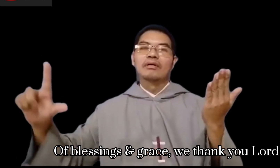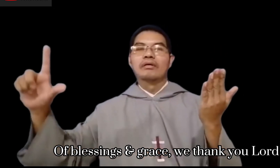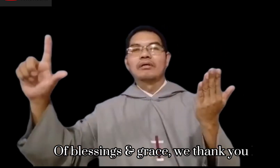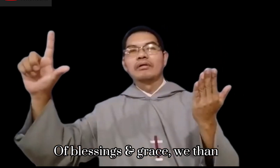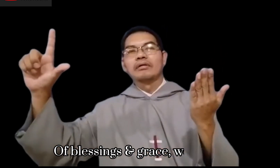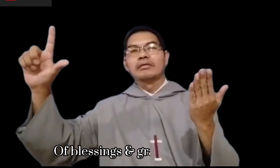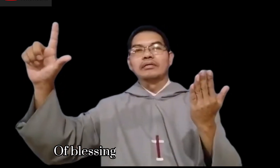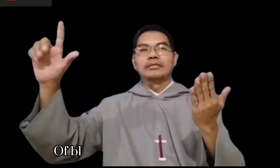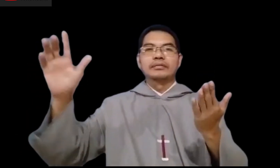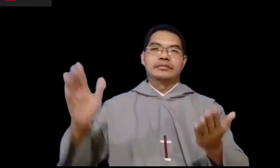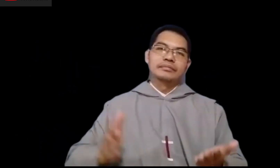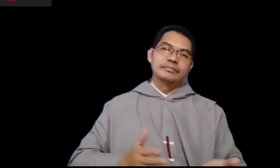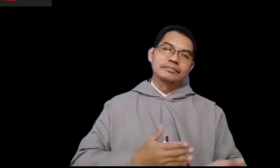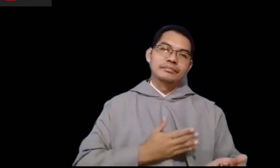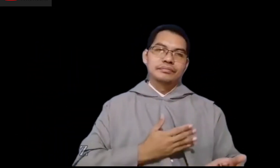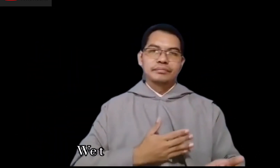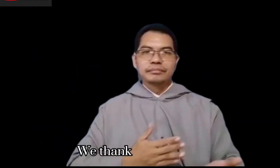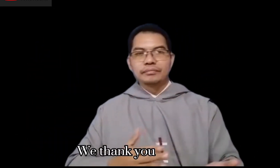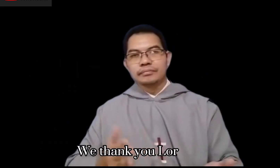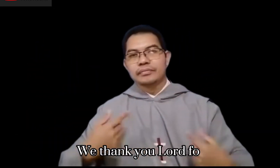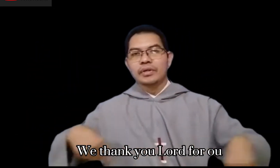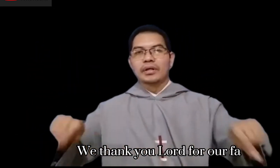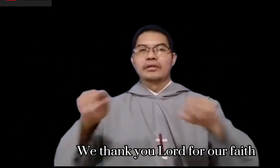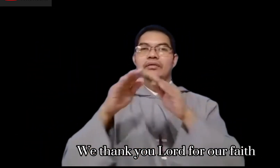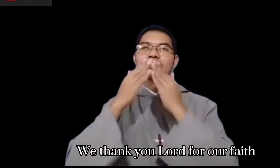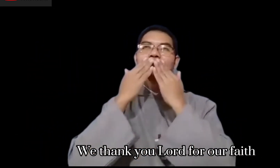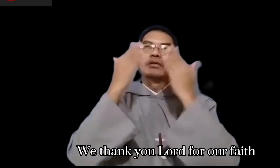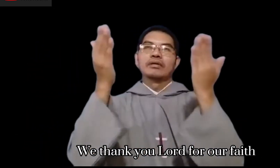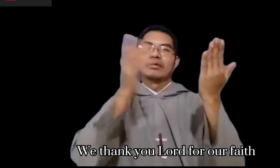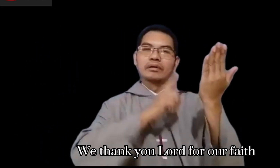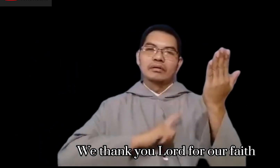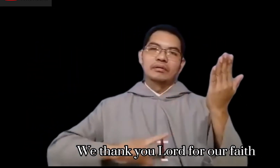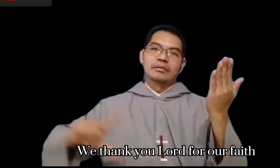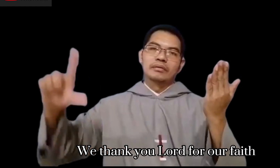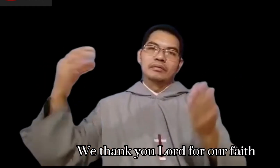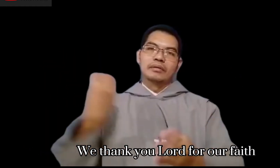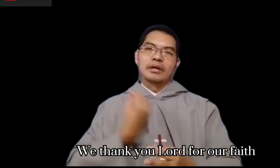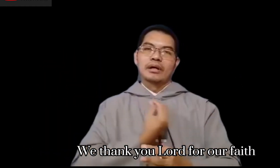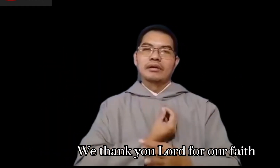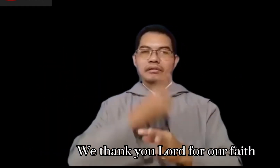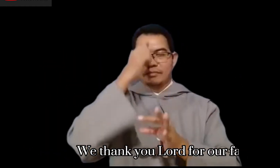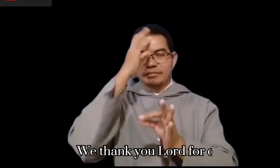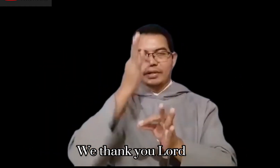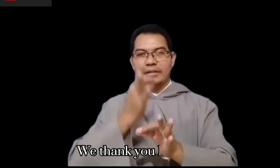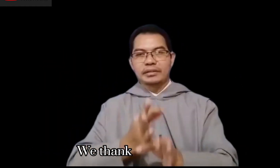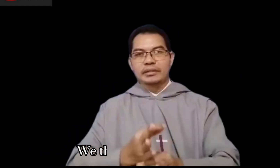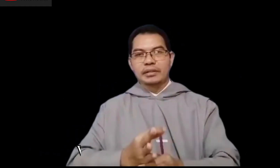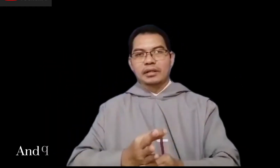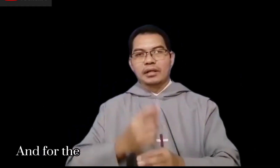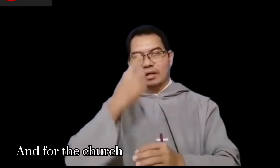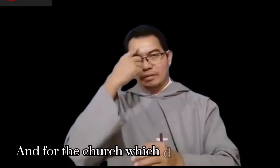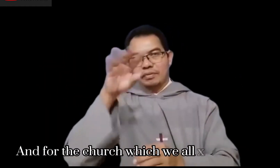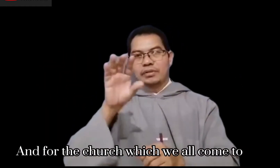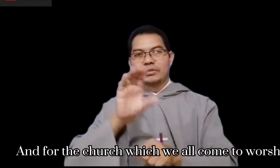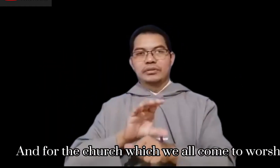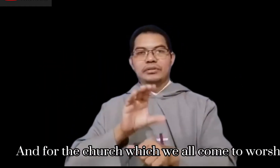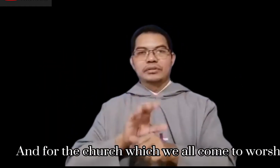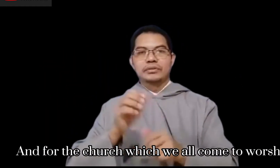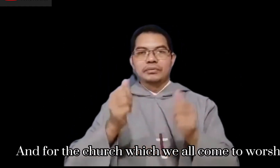us. Thank you Lord for our faith and for the church which